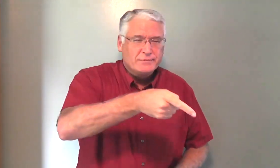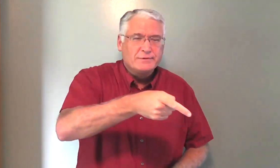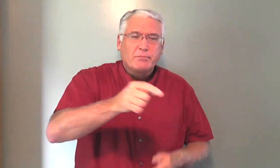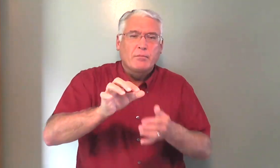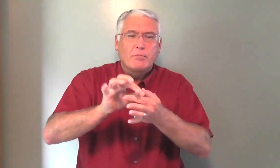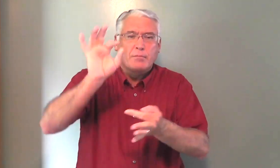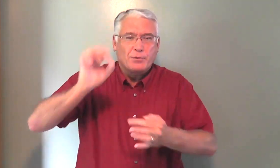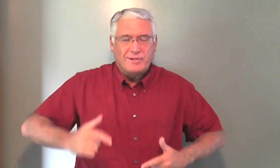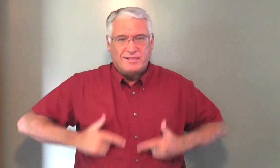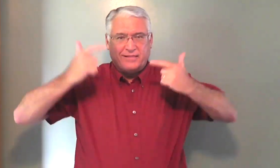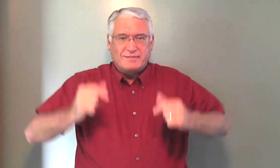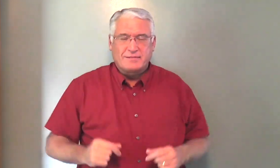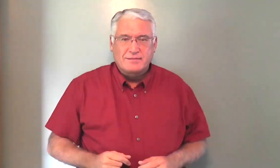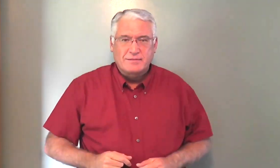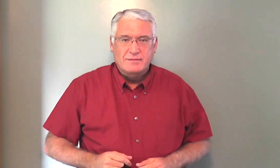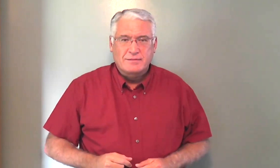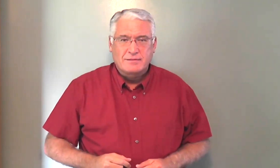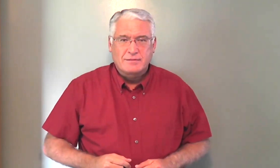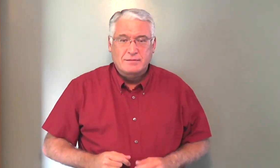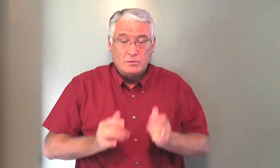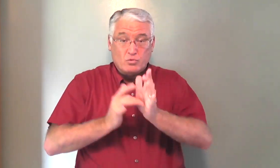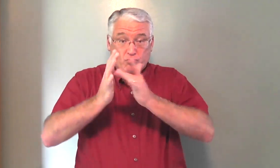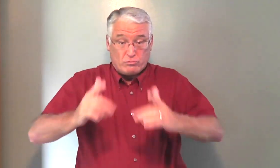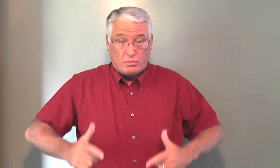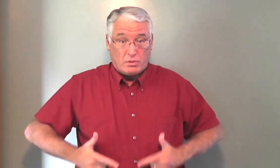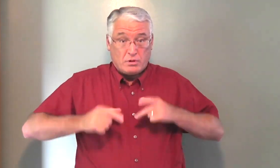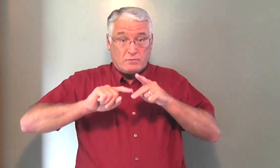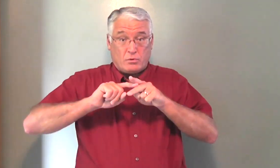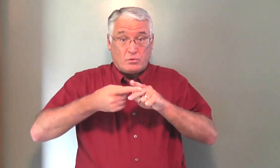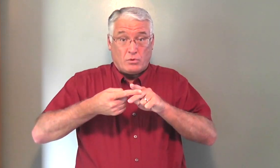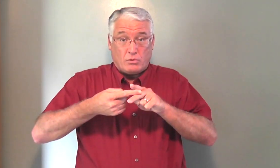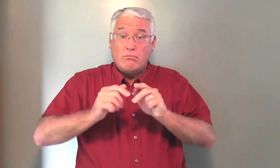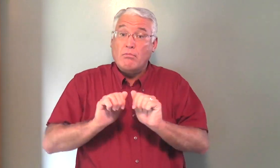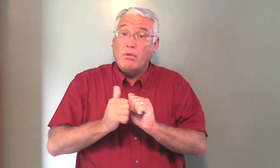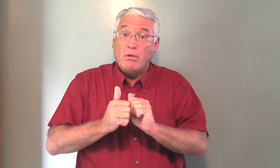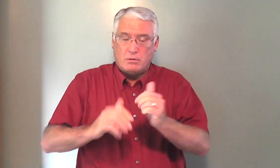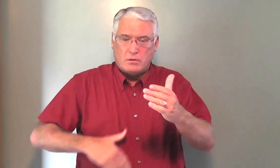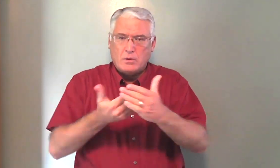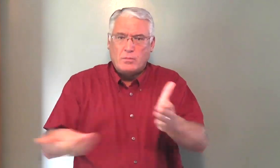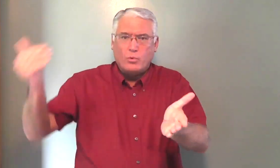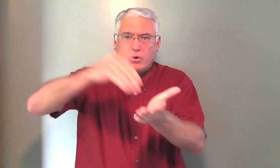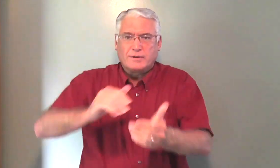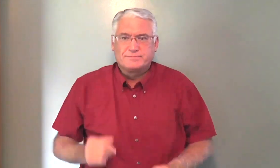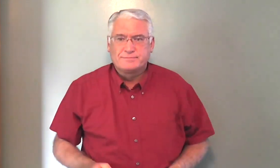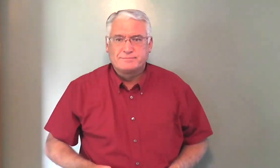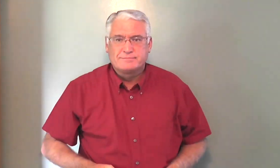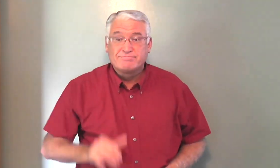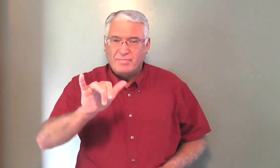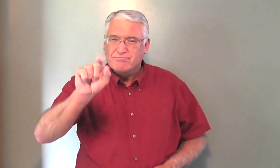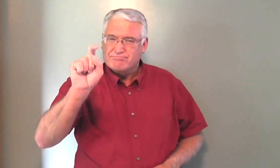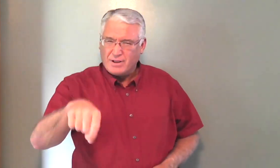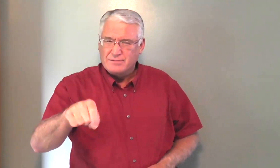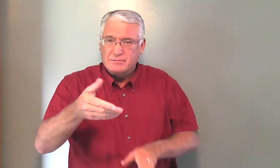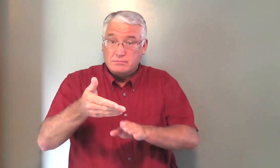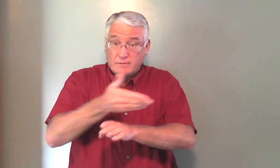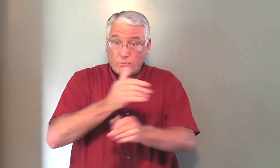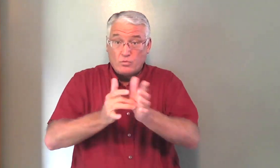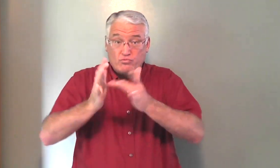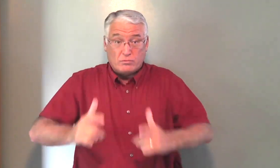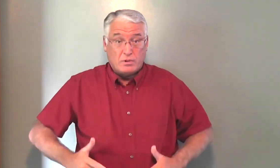spiritual life. The Christian life, it starts when you are born again. That's